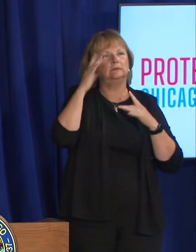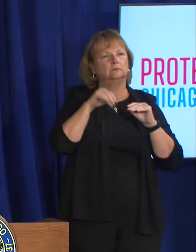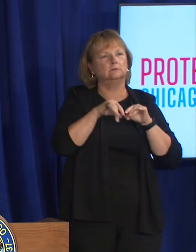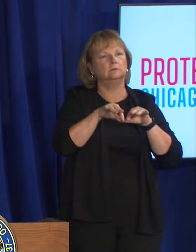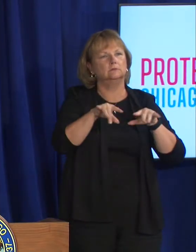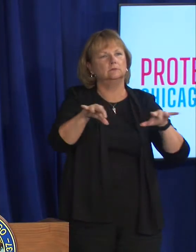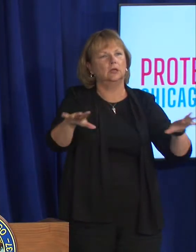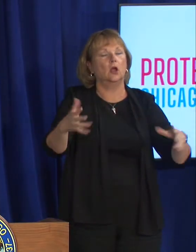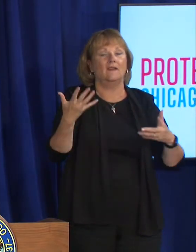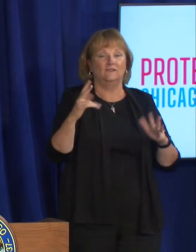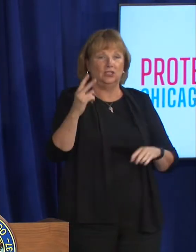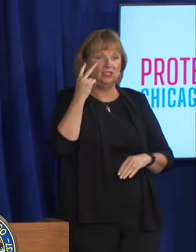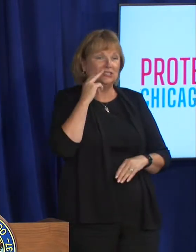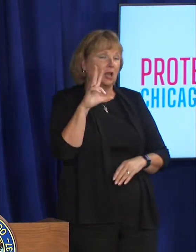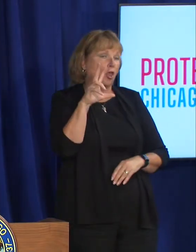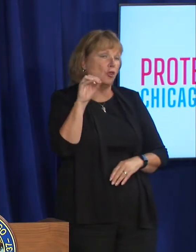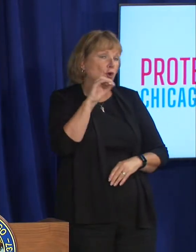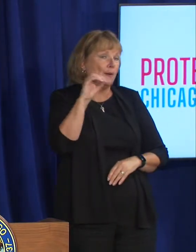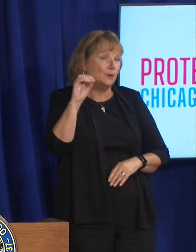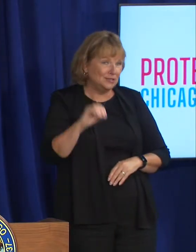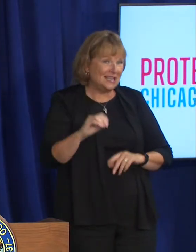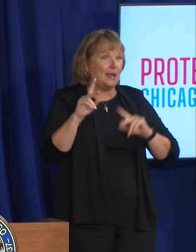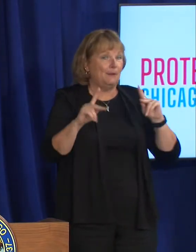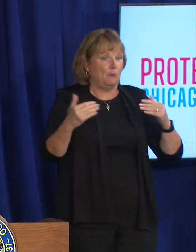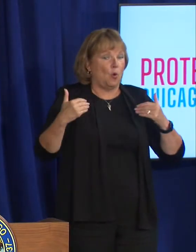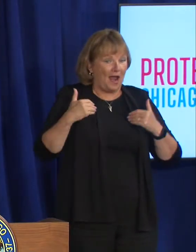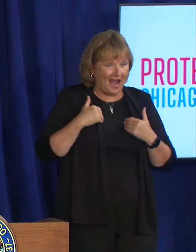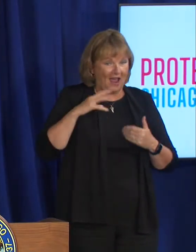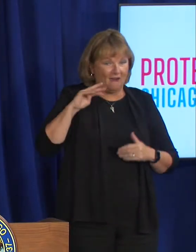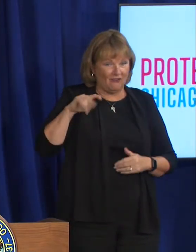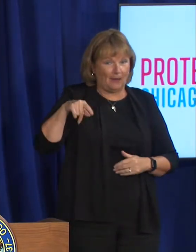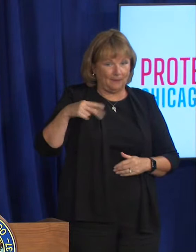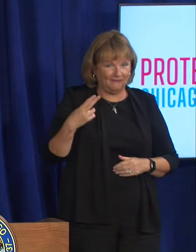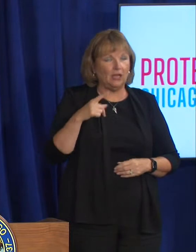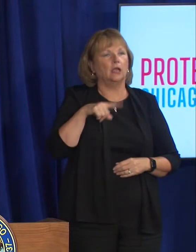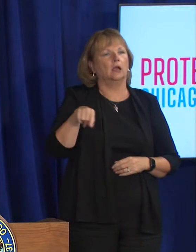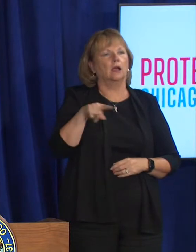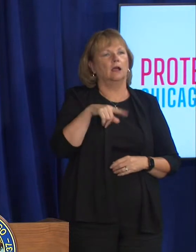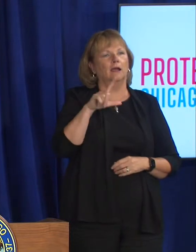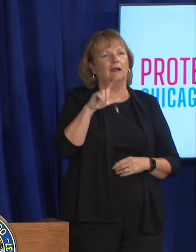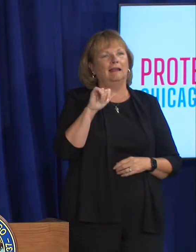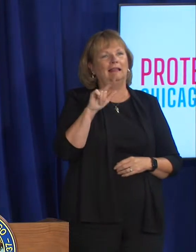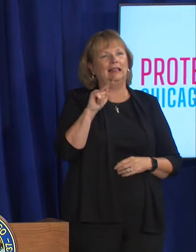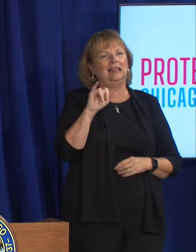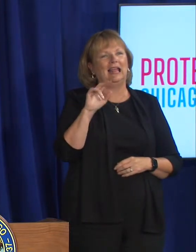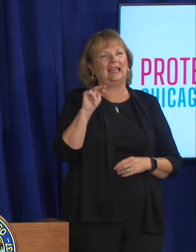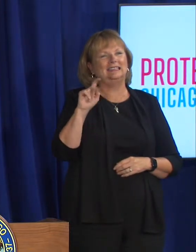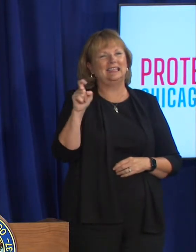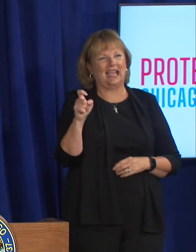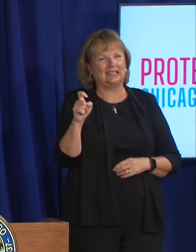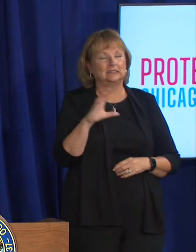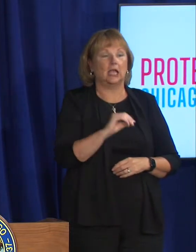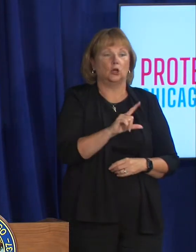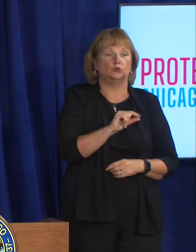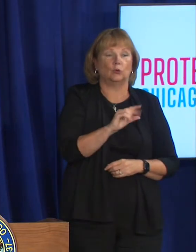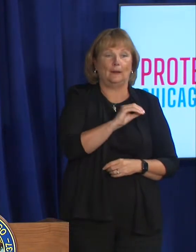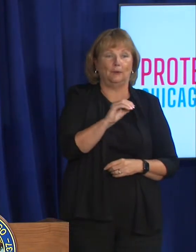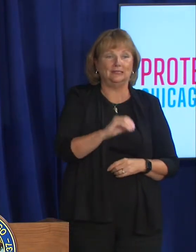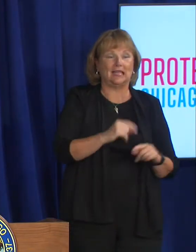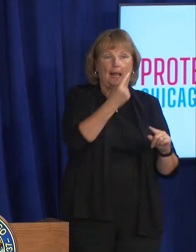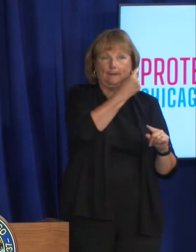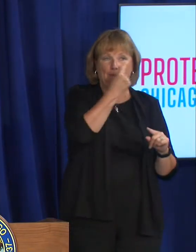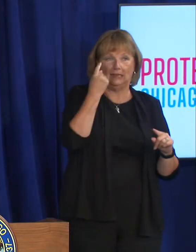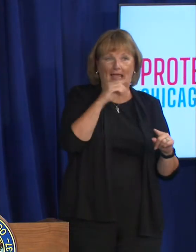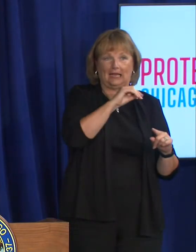seeing about 30 percent of our diagnosed cases among latinx patients and about almost 20 percent among black